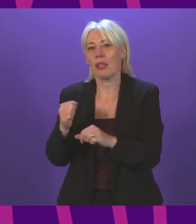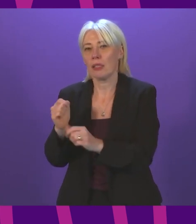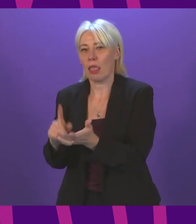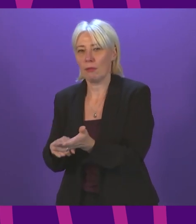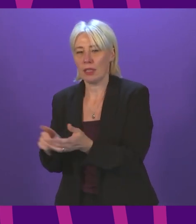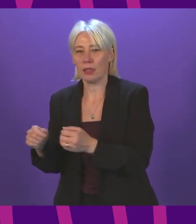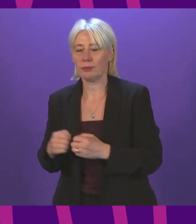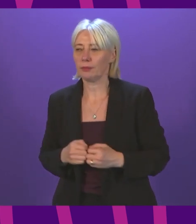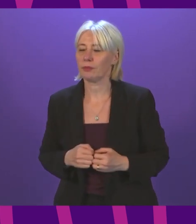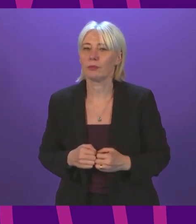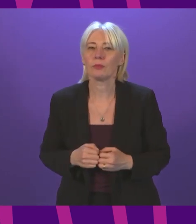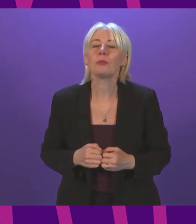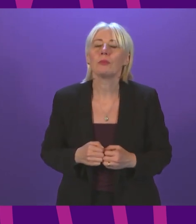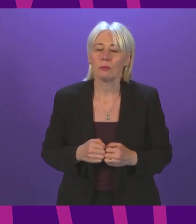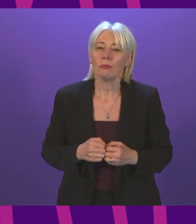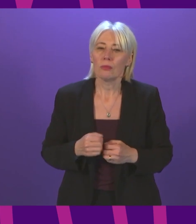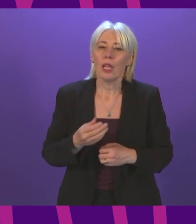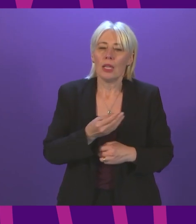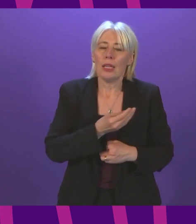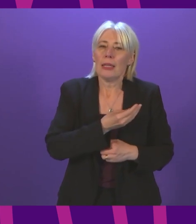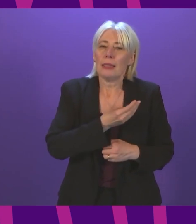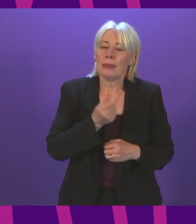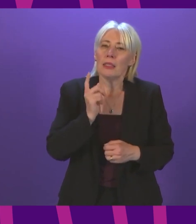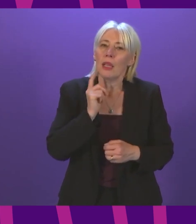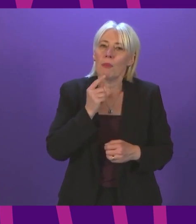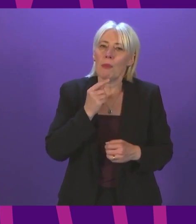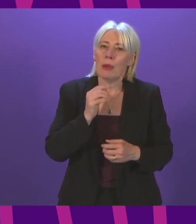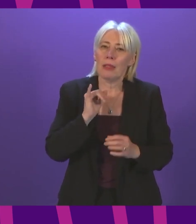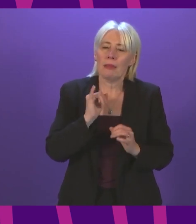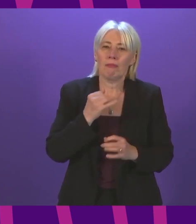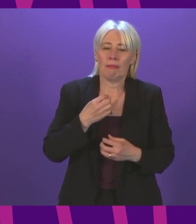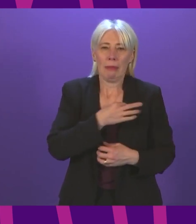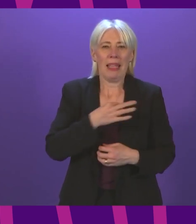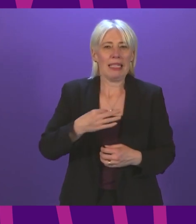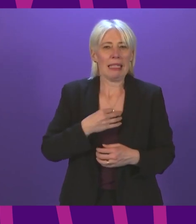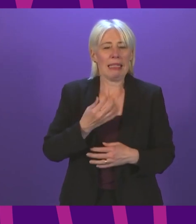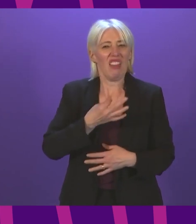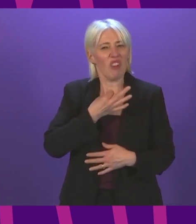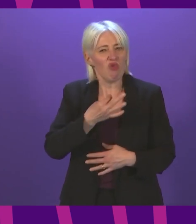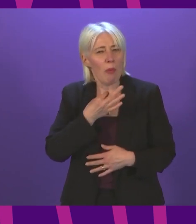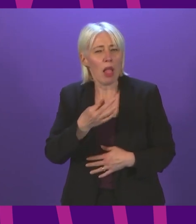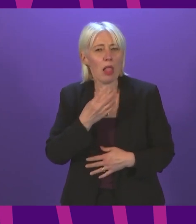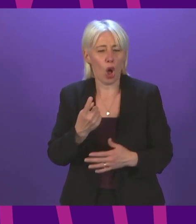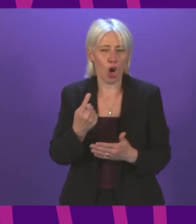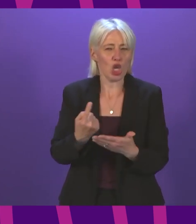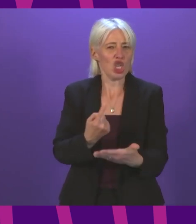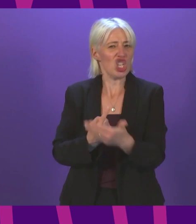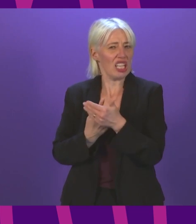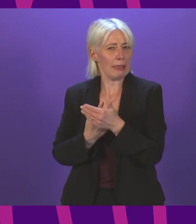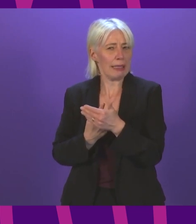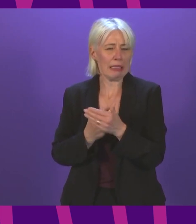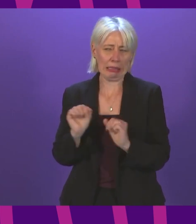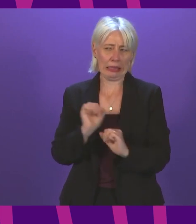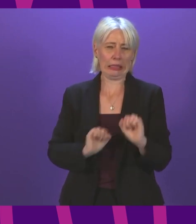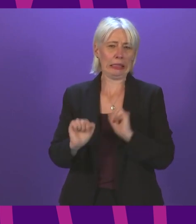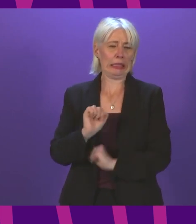President and Officer. There remain some people in clinically vulnerable or shielding groups who are still worried about getting the vaccine. We know the vaccine does not